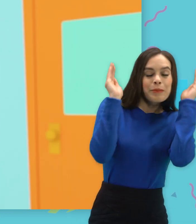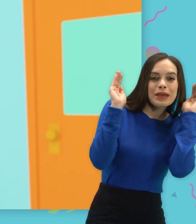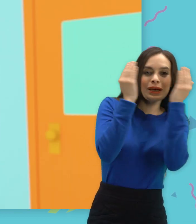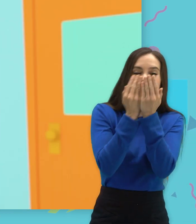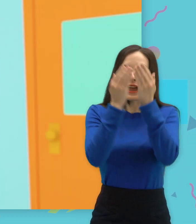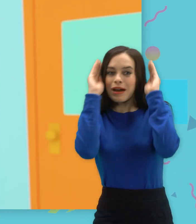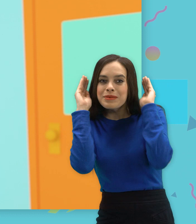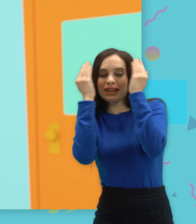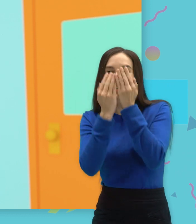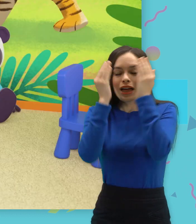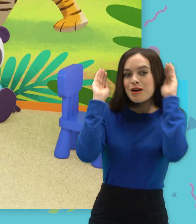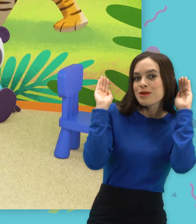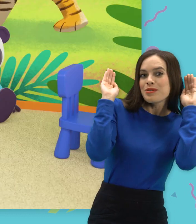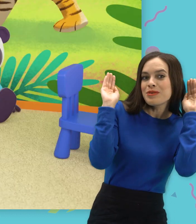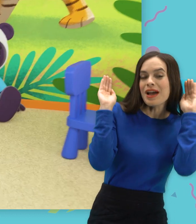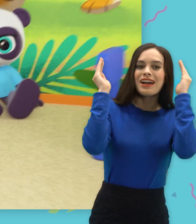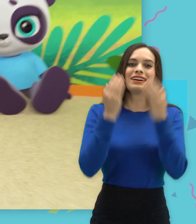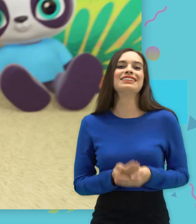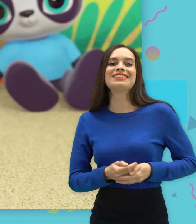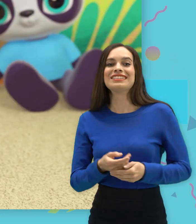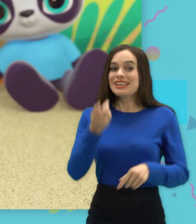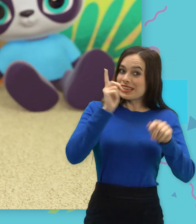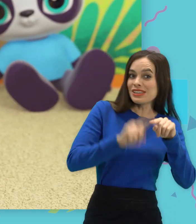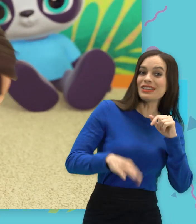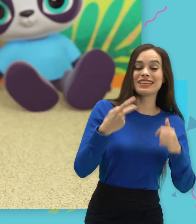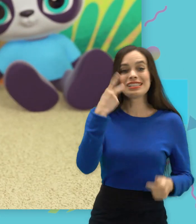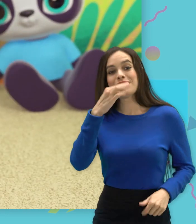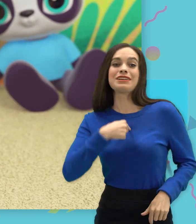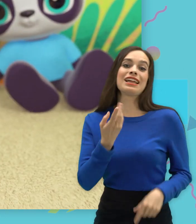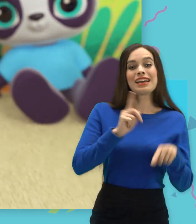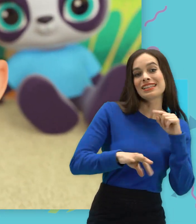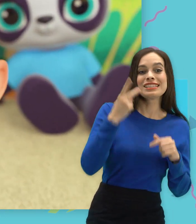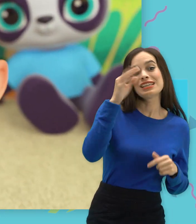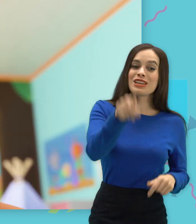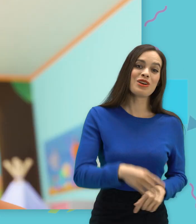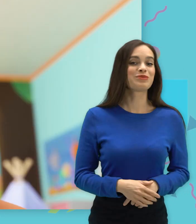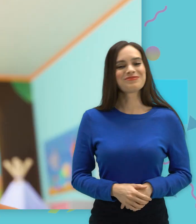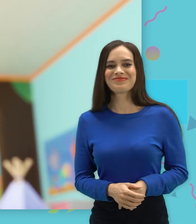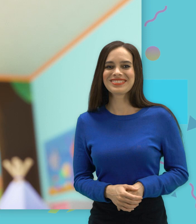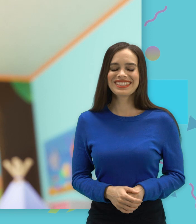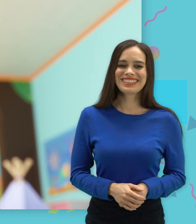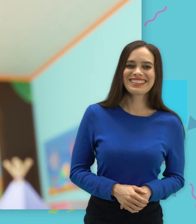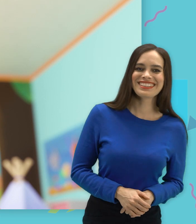Peek-a-peek-a-peek-a-boo You can't see me and I can't see you